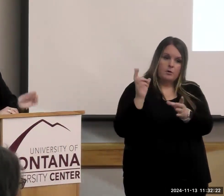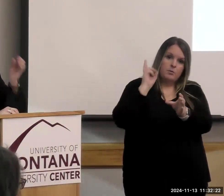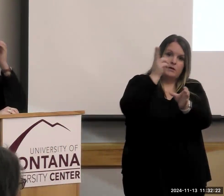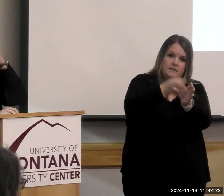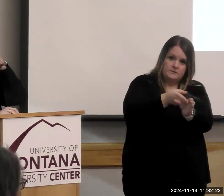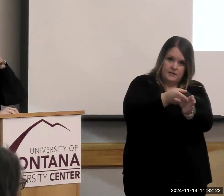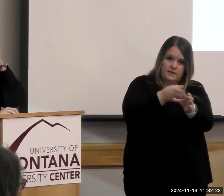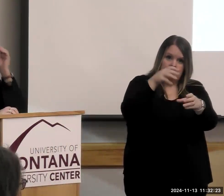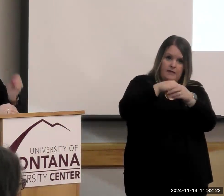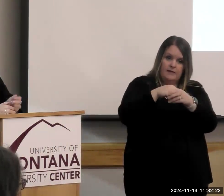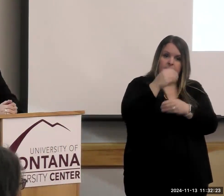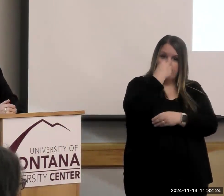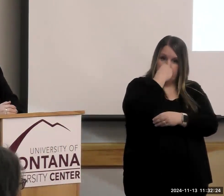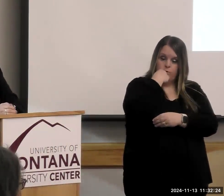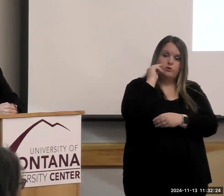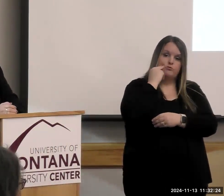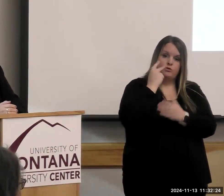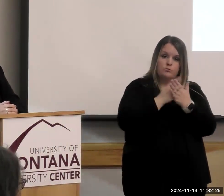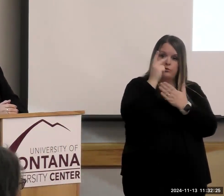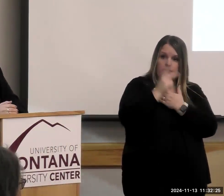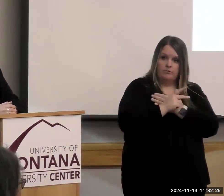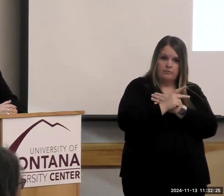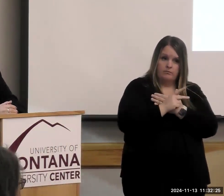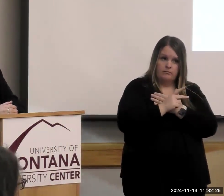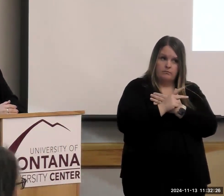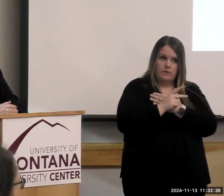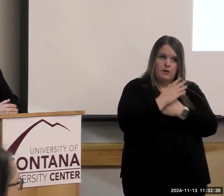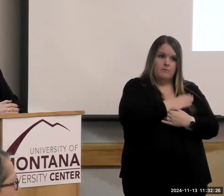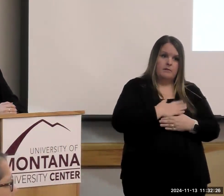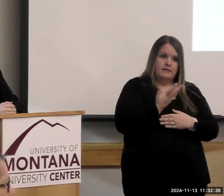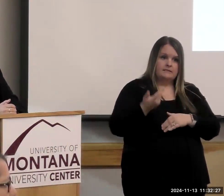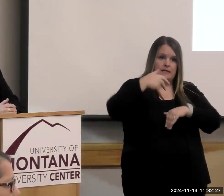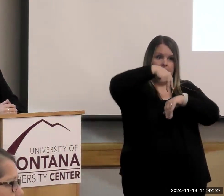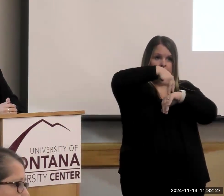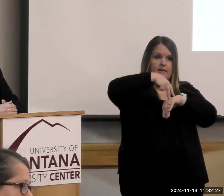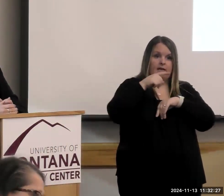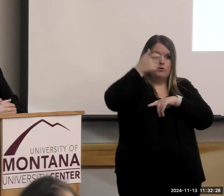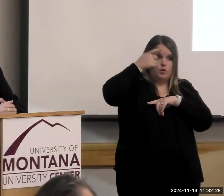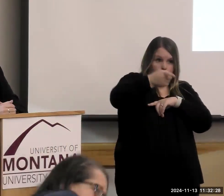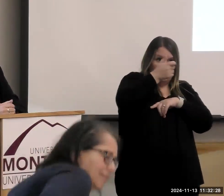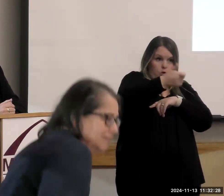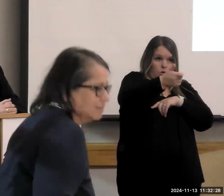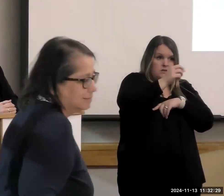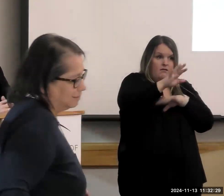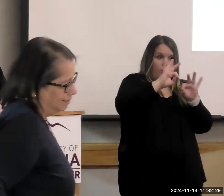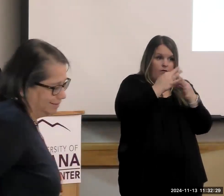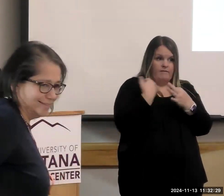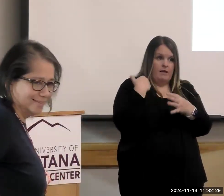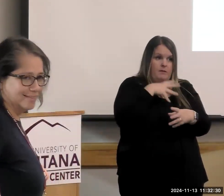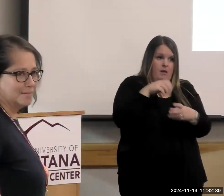in a food and nutrition program, federal food and nutrition program. Please stand. If you or a family member,